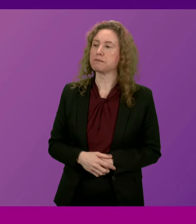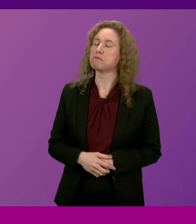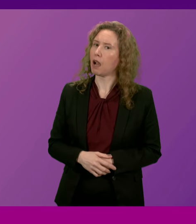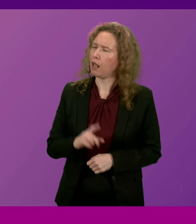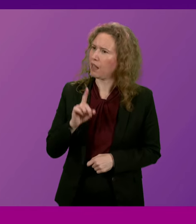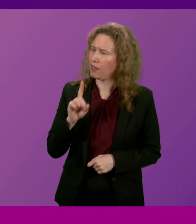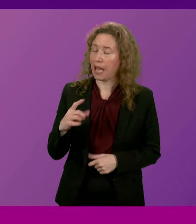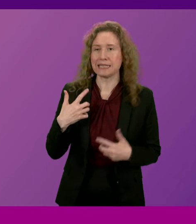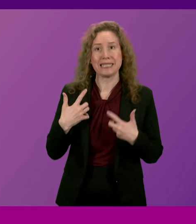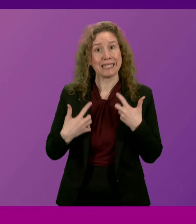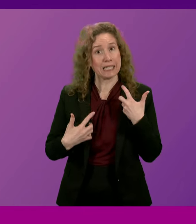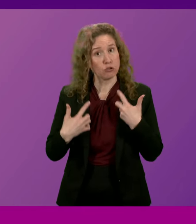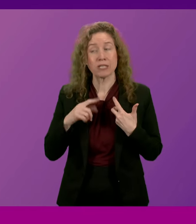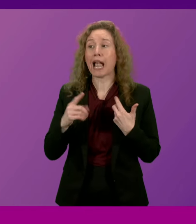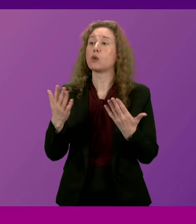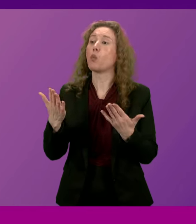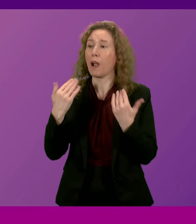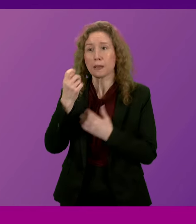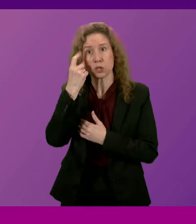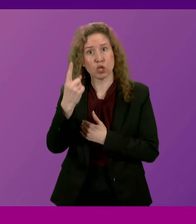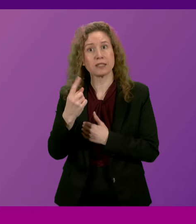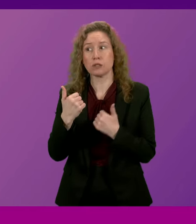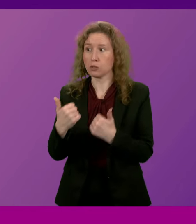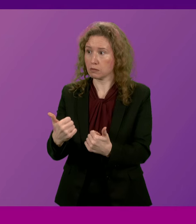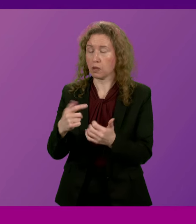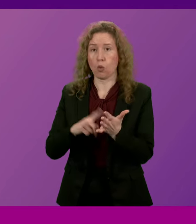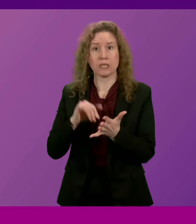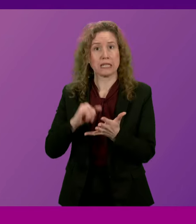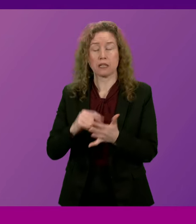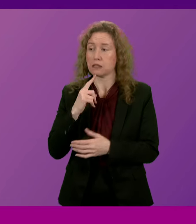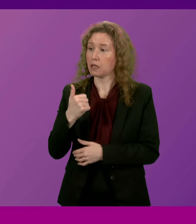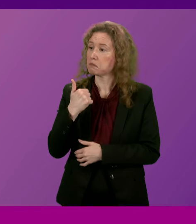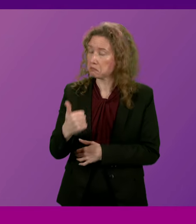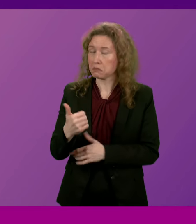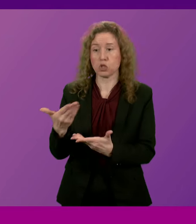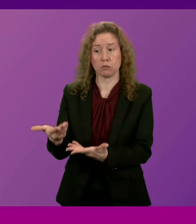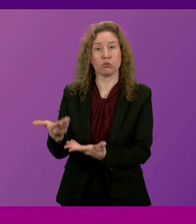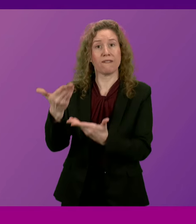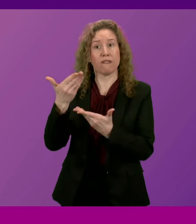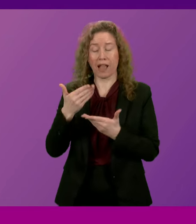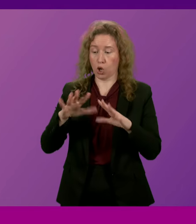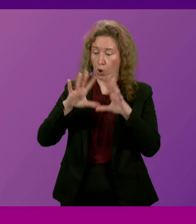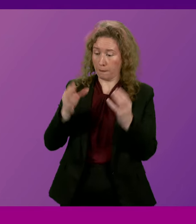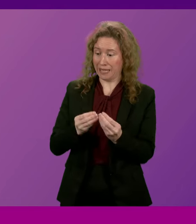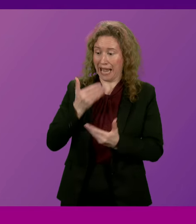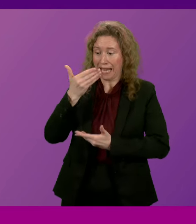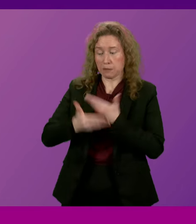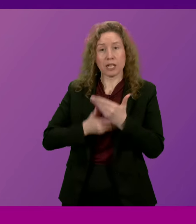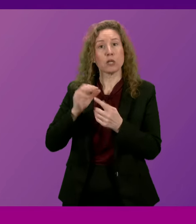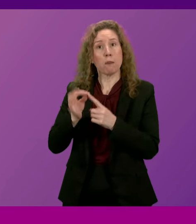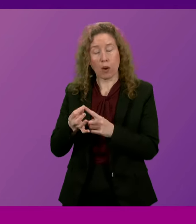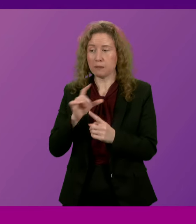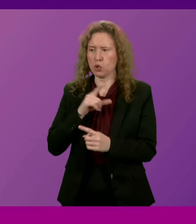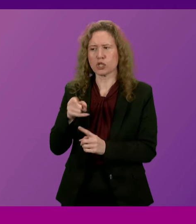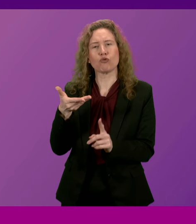interesting and welcome suggestion that Lorna Slater makes. She's provided a complete explanation of the point because she